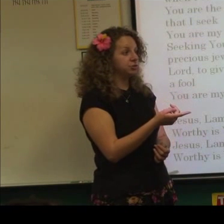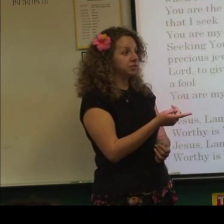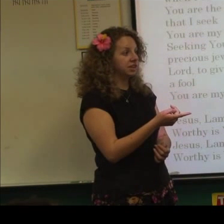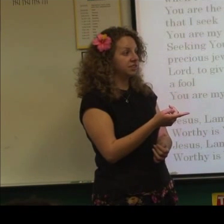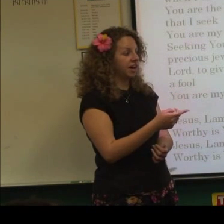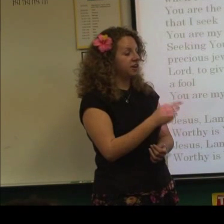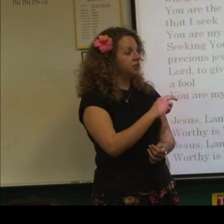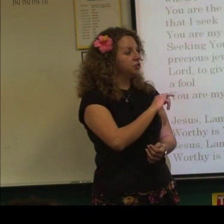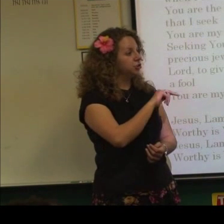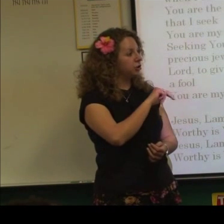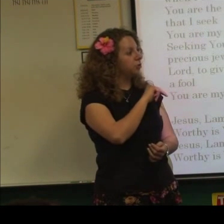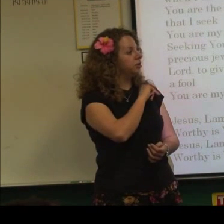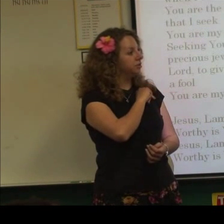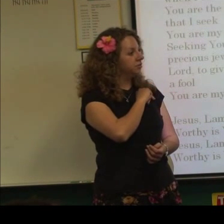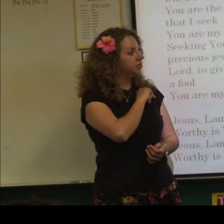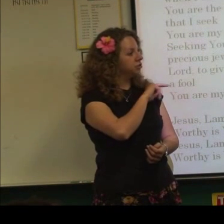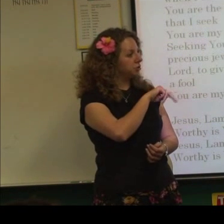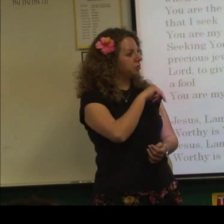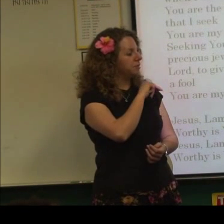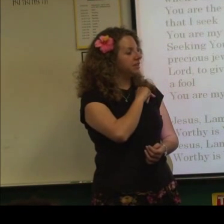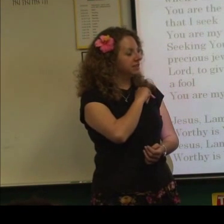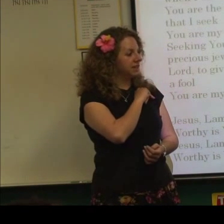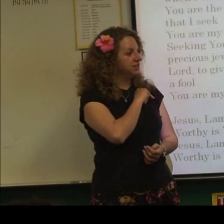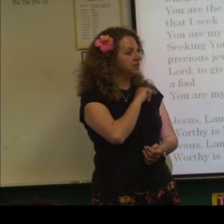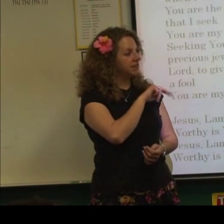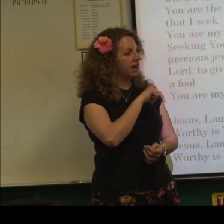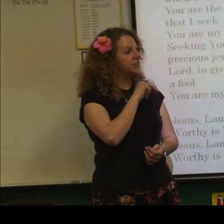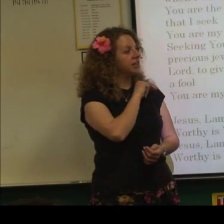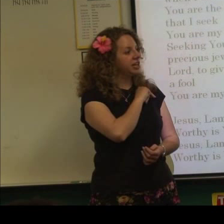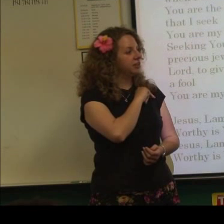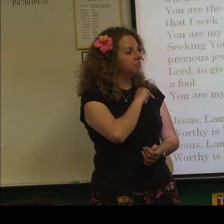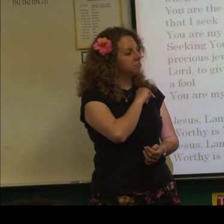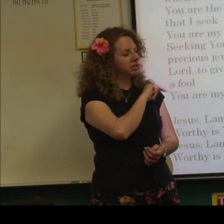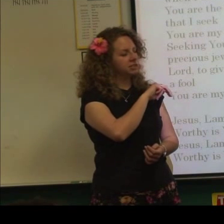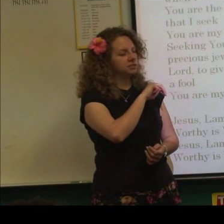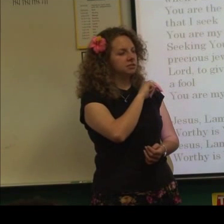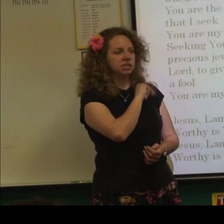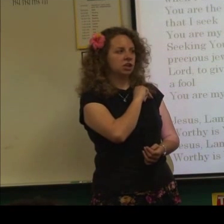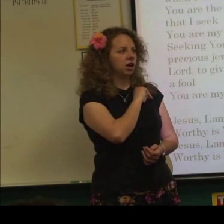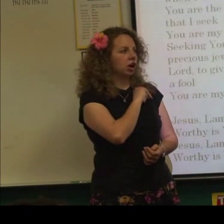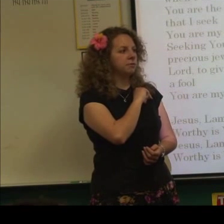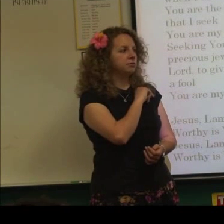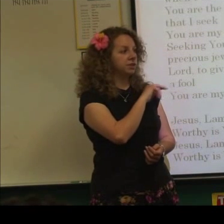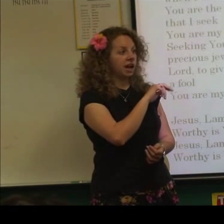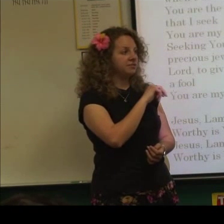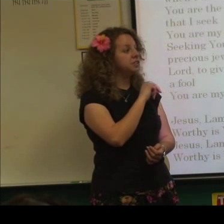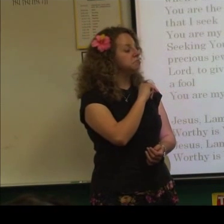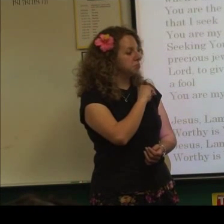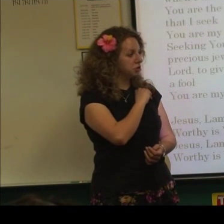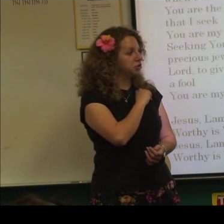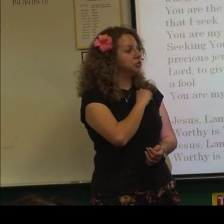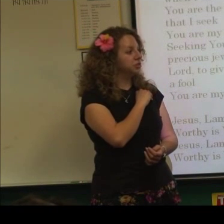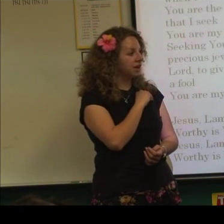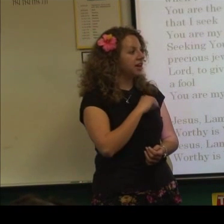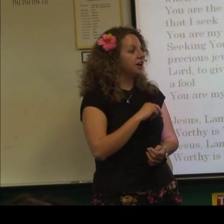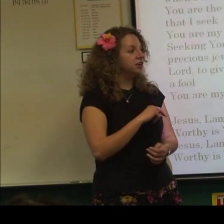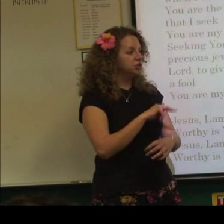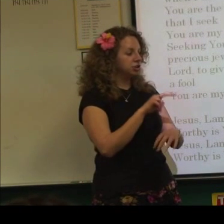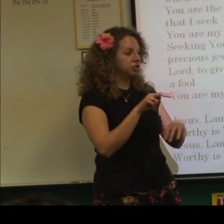used like that. It's on sign of Sandy. So it would make sense to have that here. But it's not a common one that I've seen. But you could do that. Yeah. You could